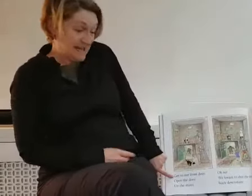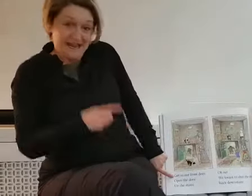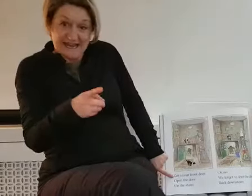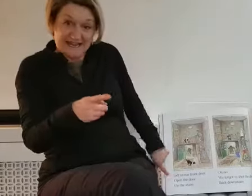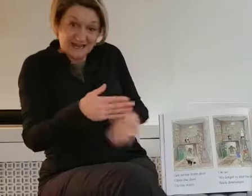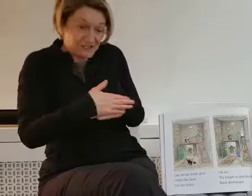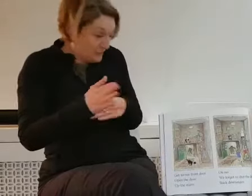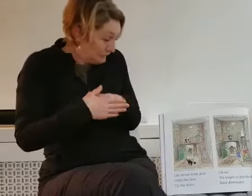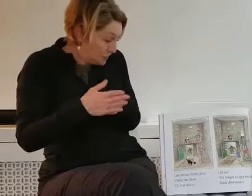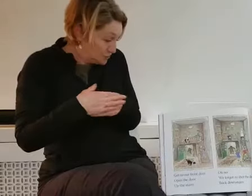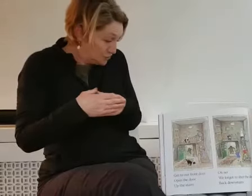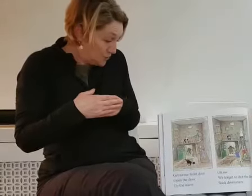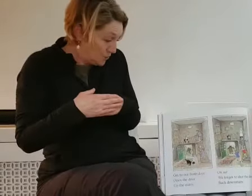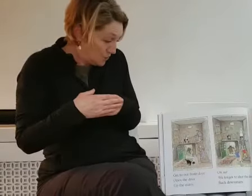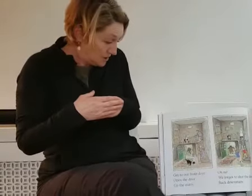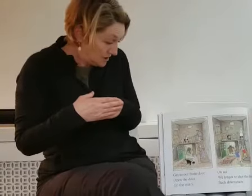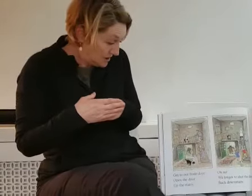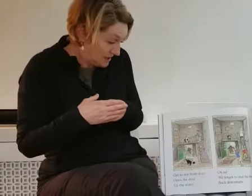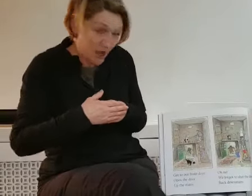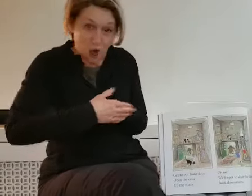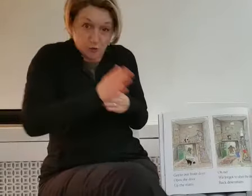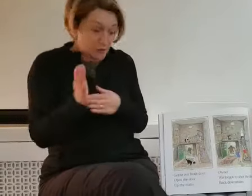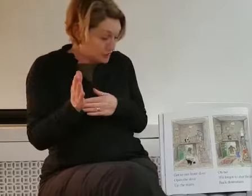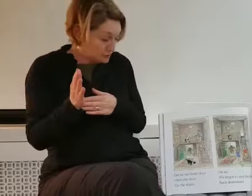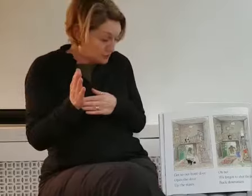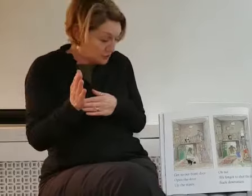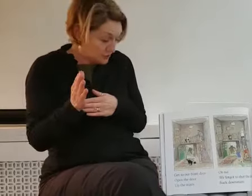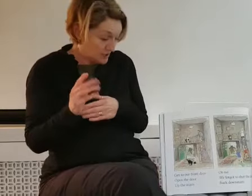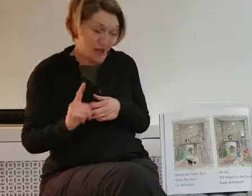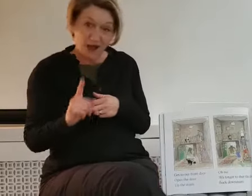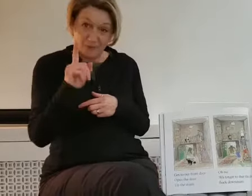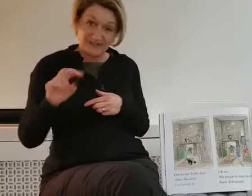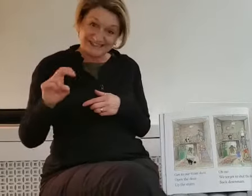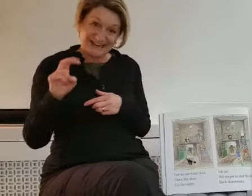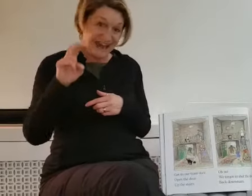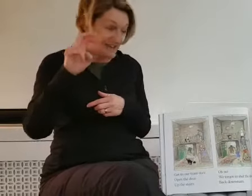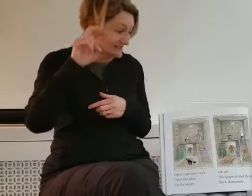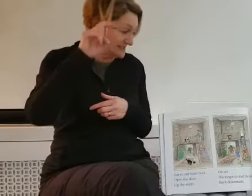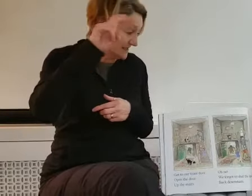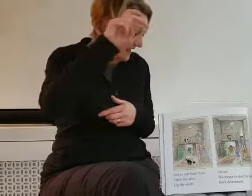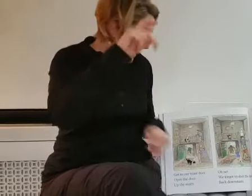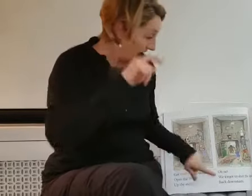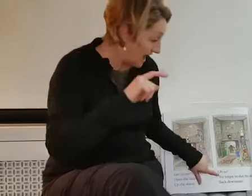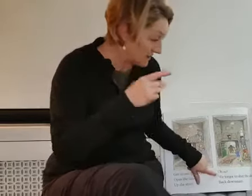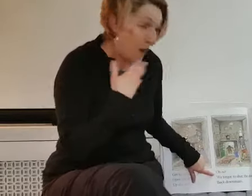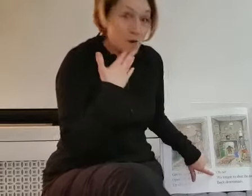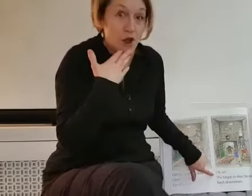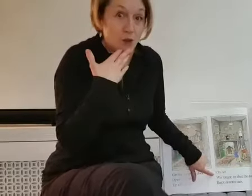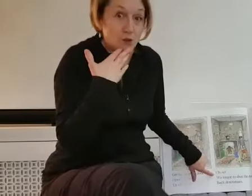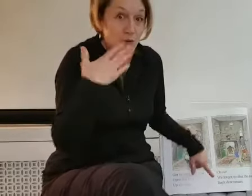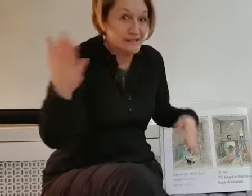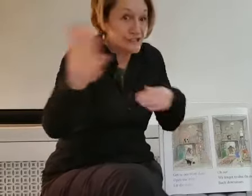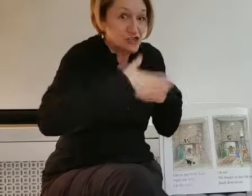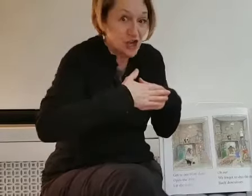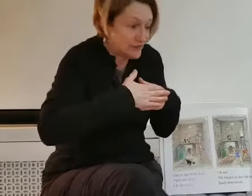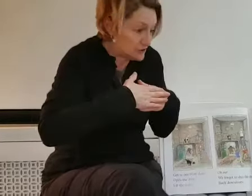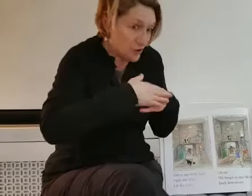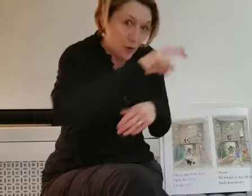Get to the front door. Open the door. Up the stairs. And oh no. didn't shut the door.